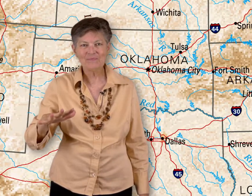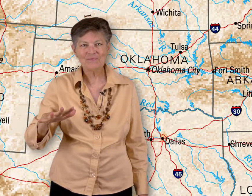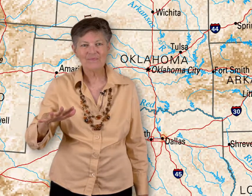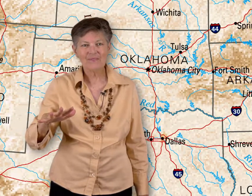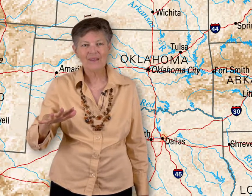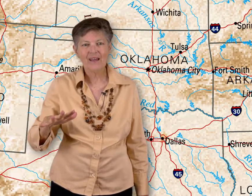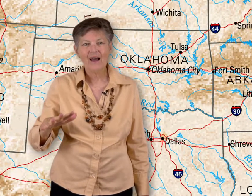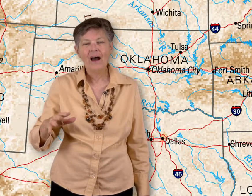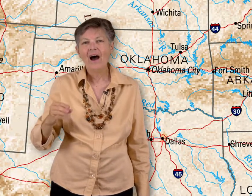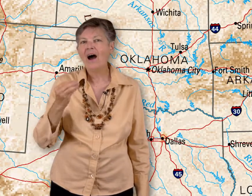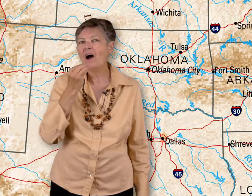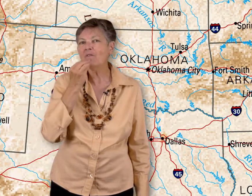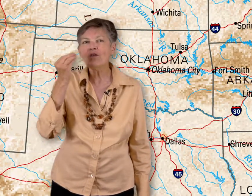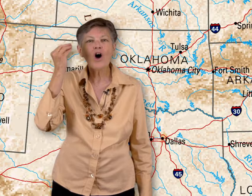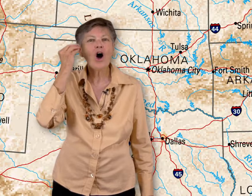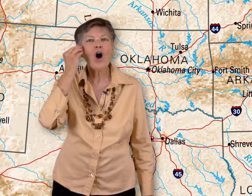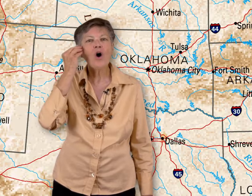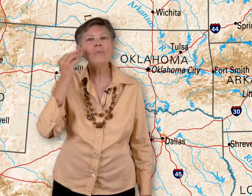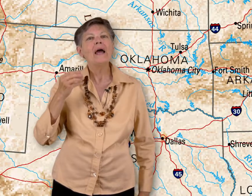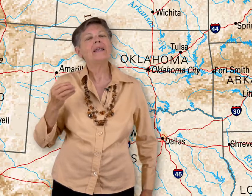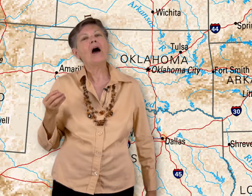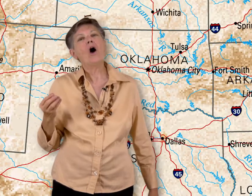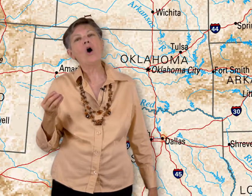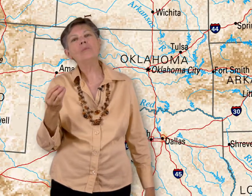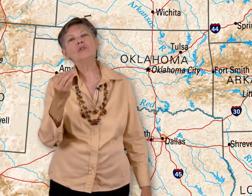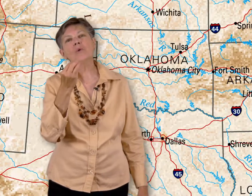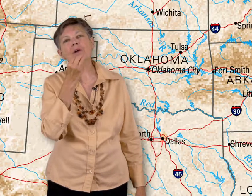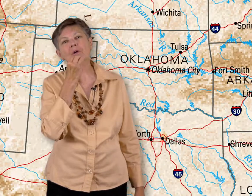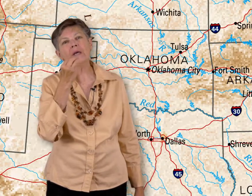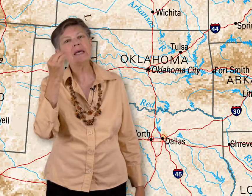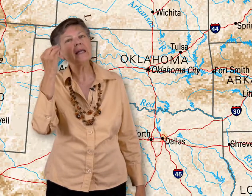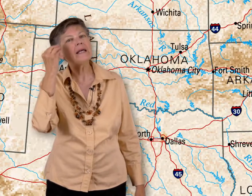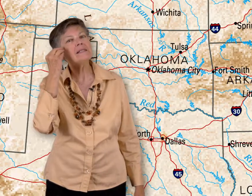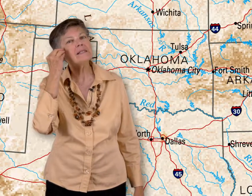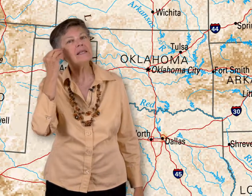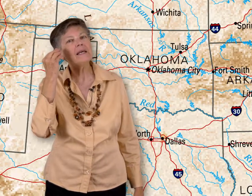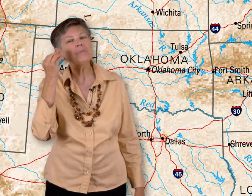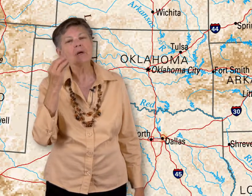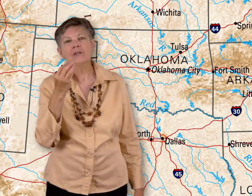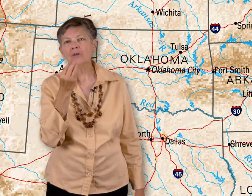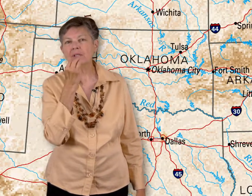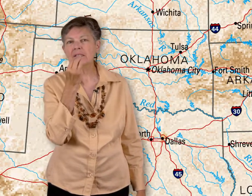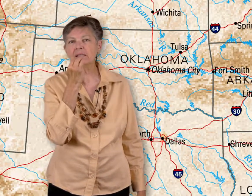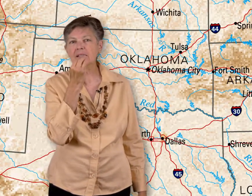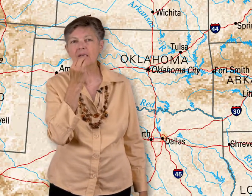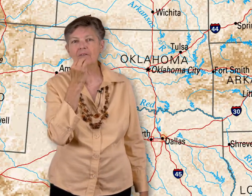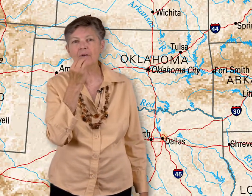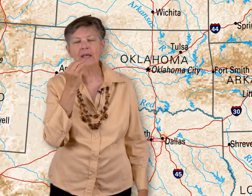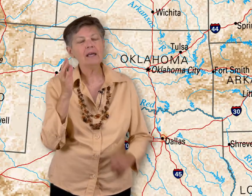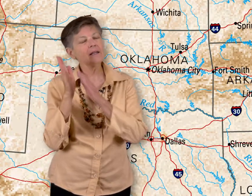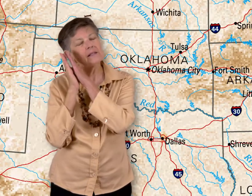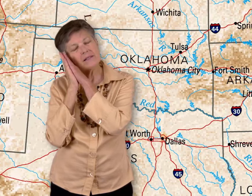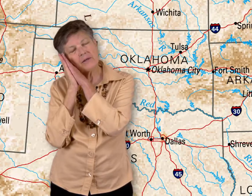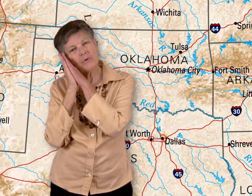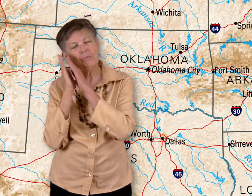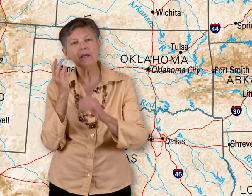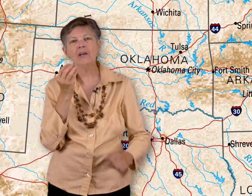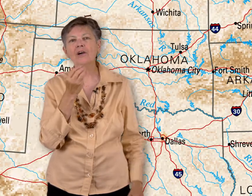Southland of the home. Now home is where you eat and sleep. So this is a sign for eat and then sleep would be here.